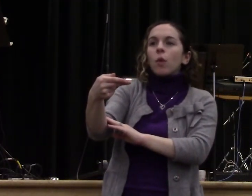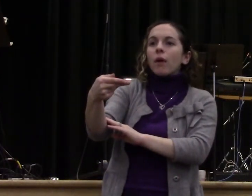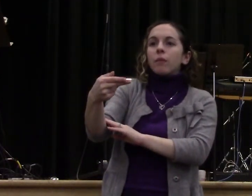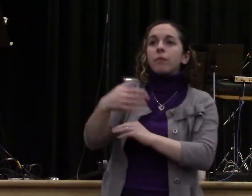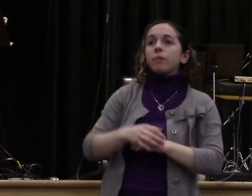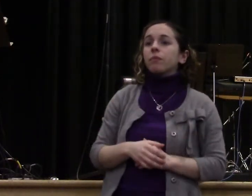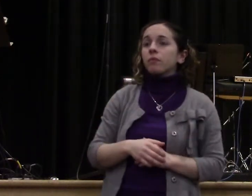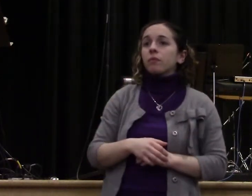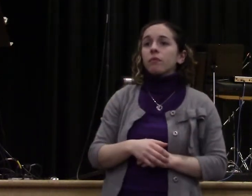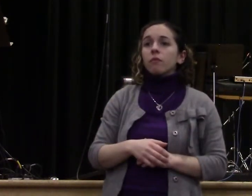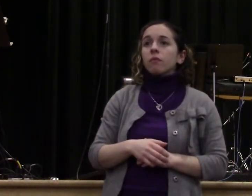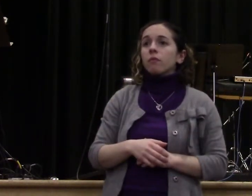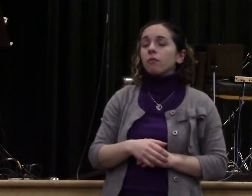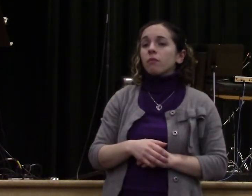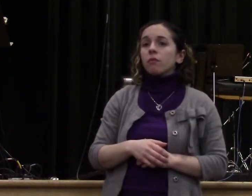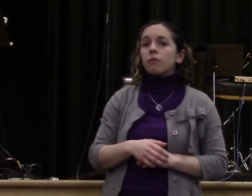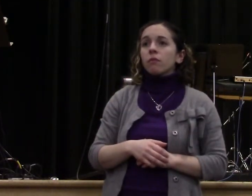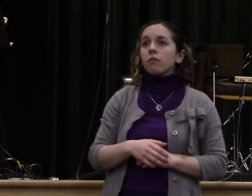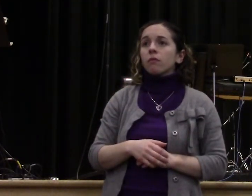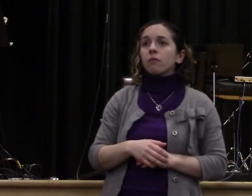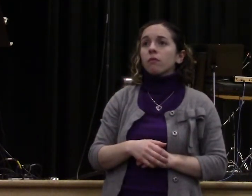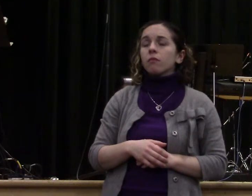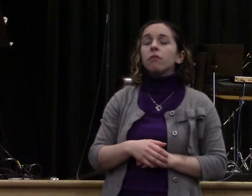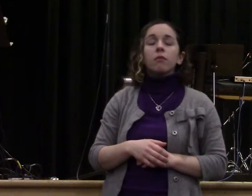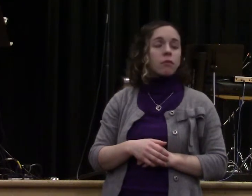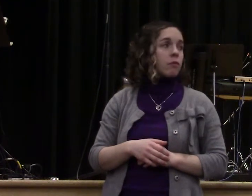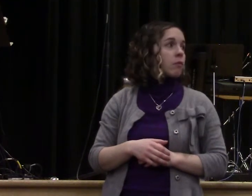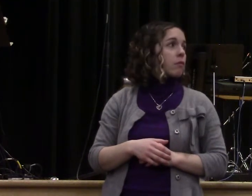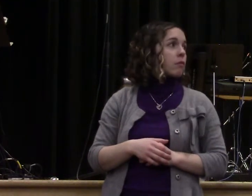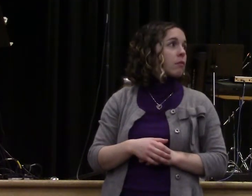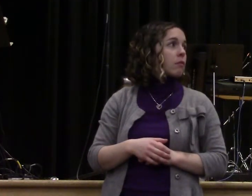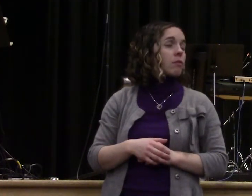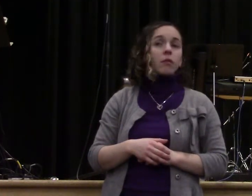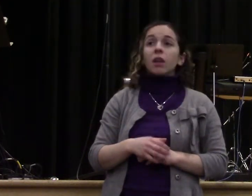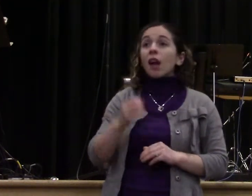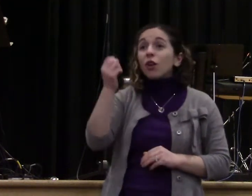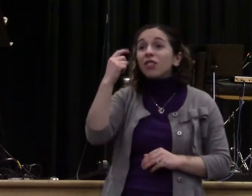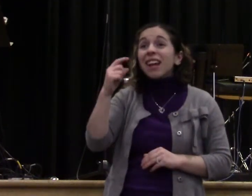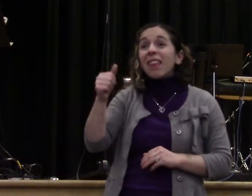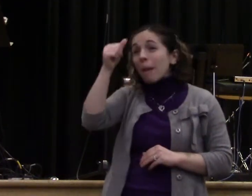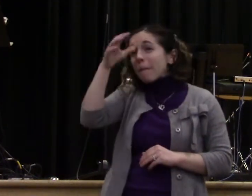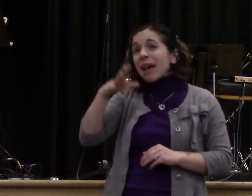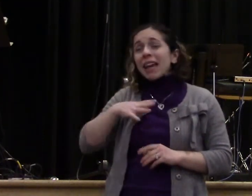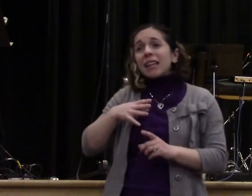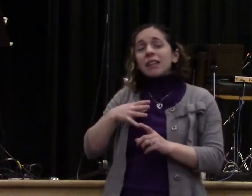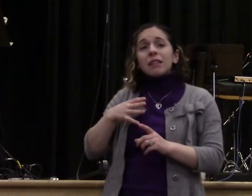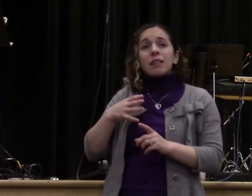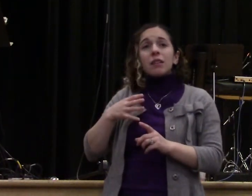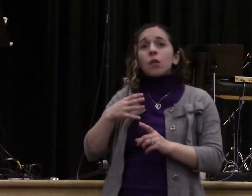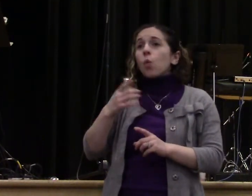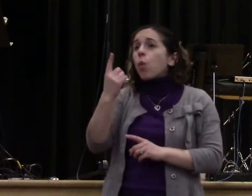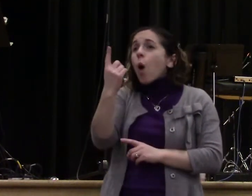not have been able to carry a man up there. Two of them definitely couldn't. One of them wasn't going to be enough.